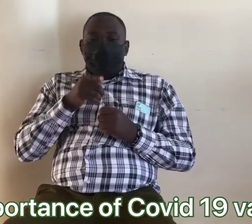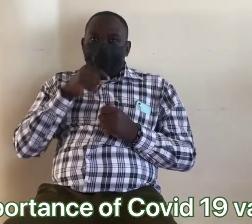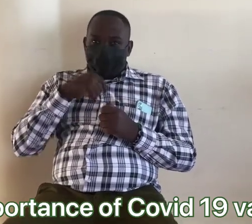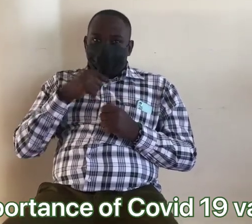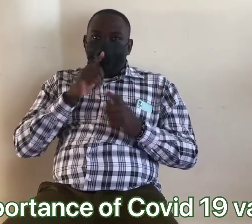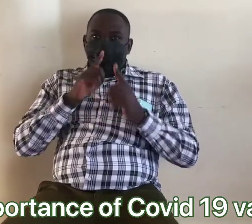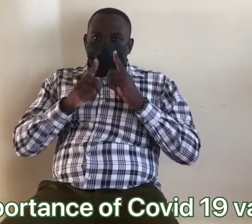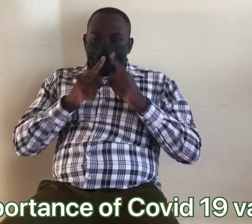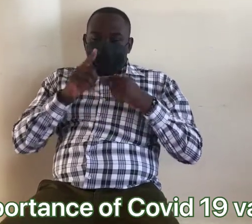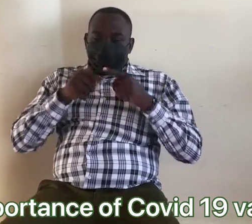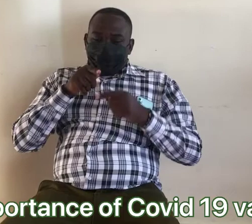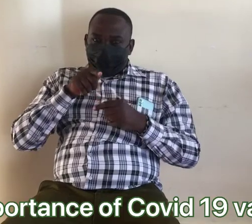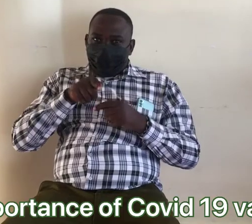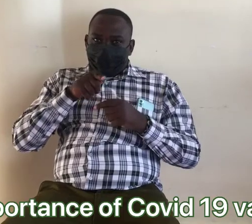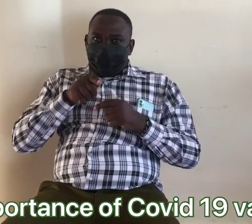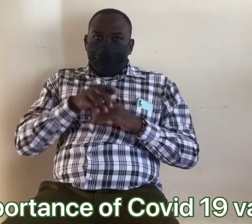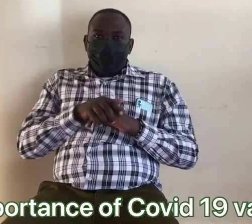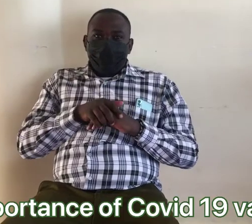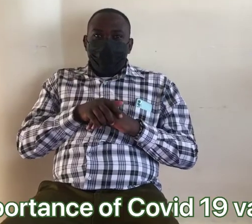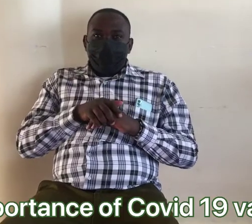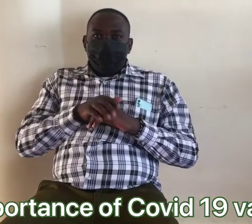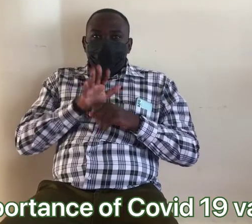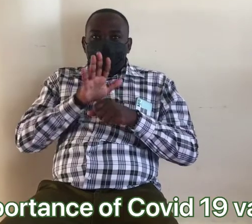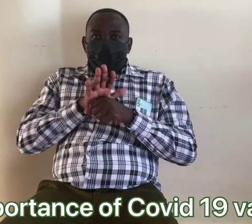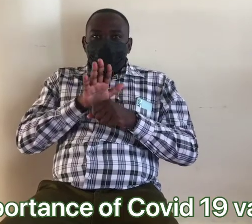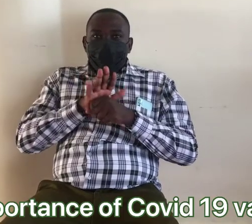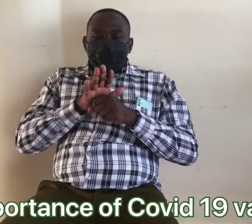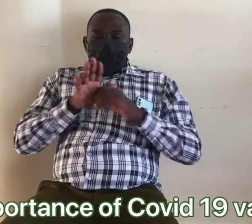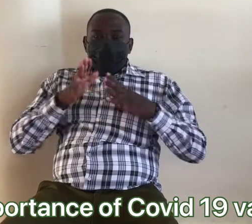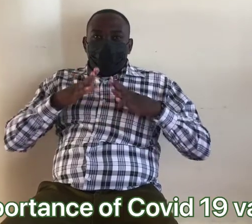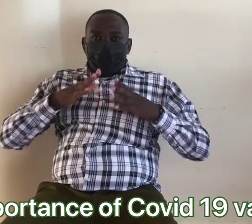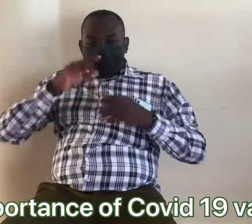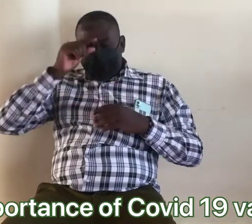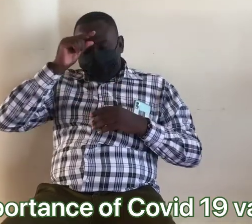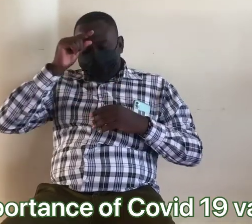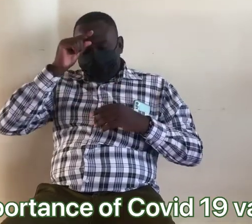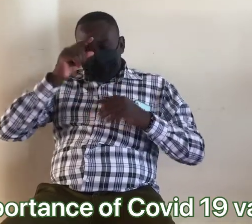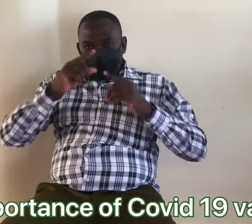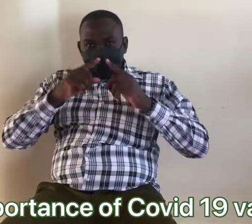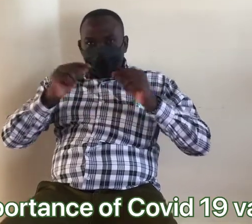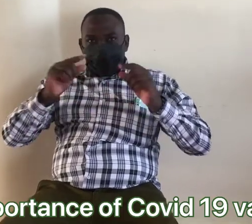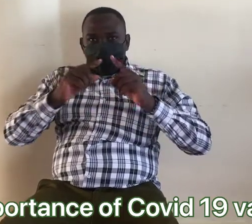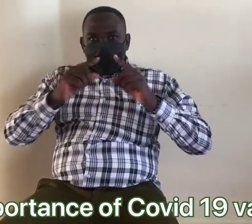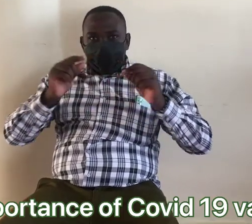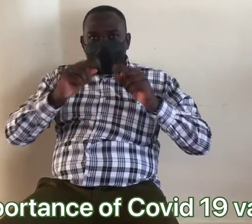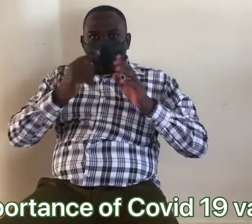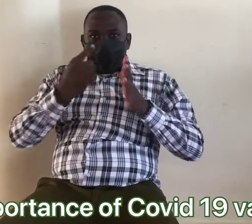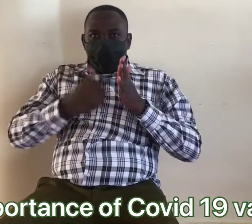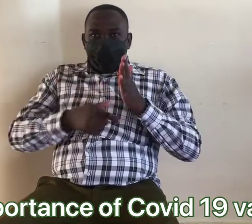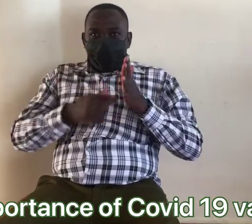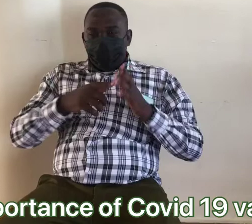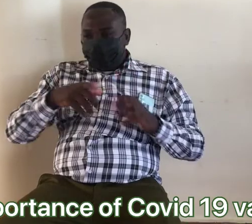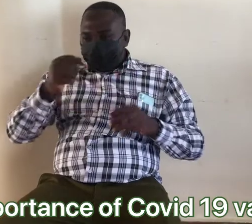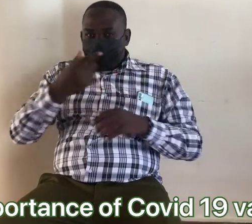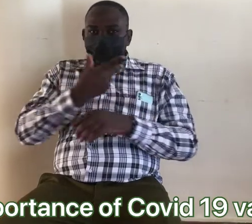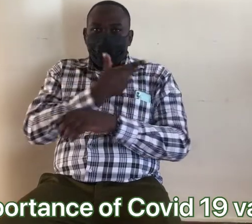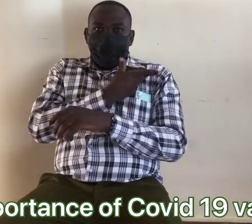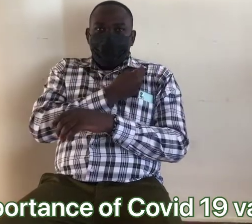Okay, now I'm going to talk about the government message